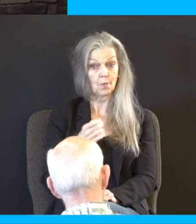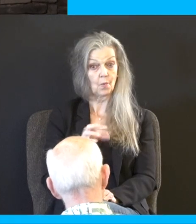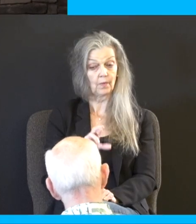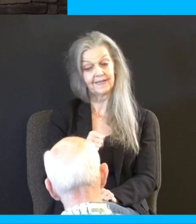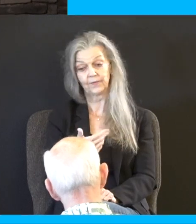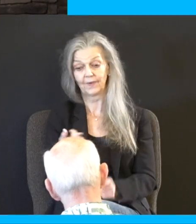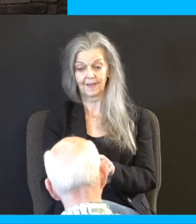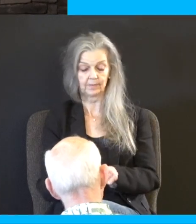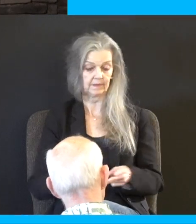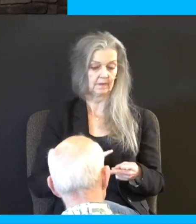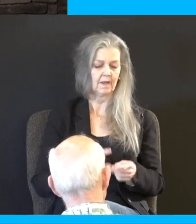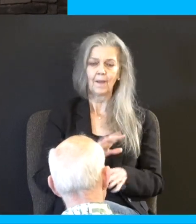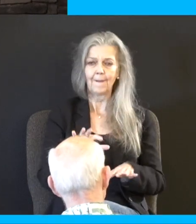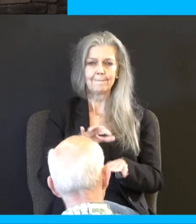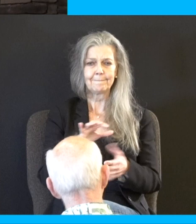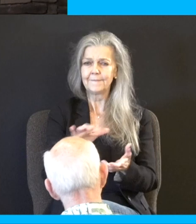Marriages were arranged generally.